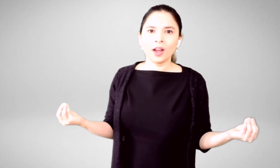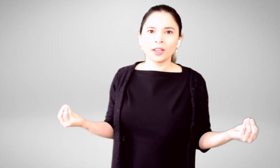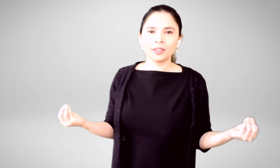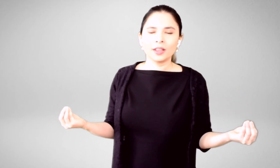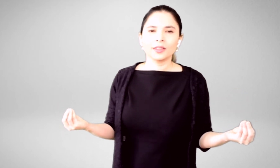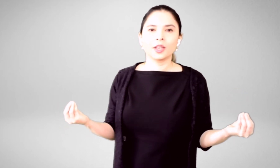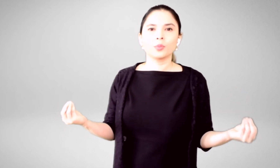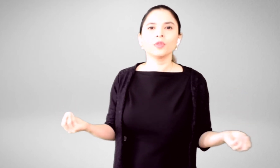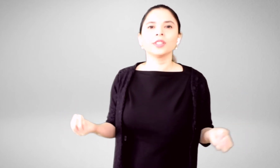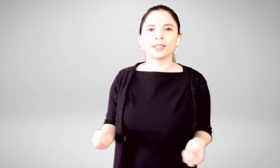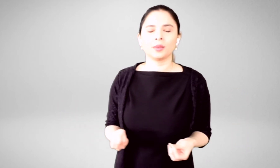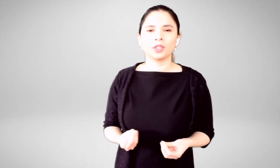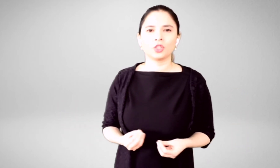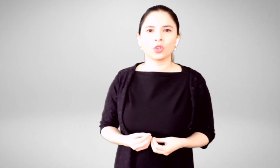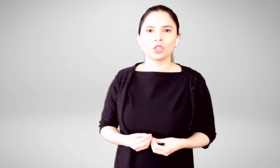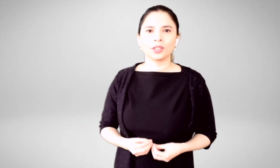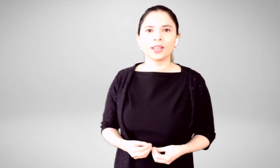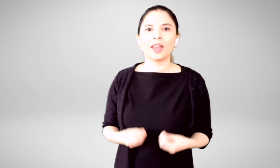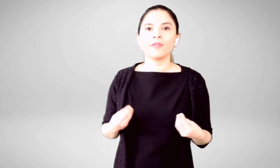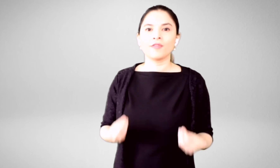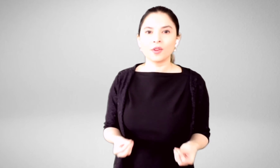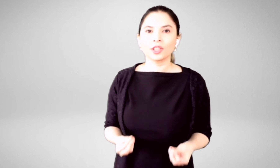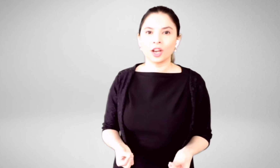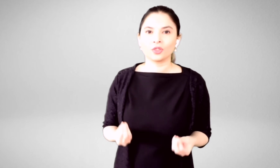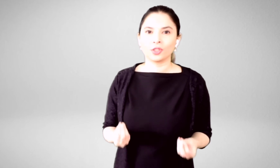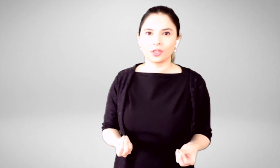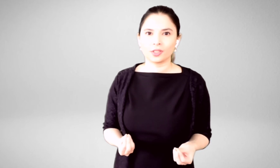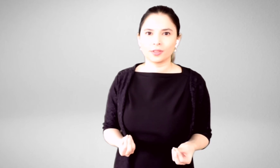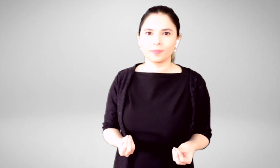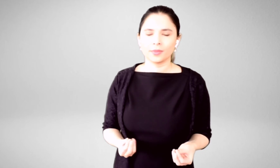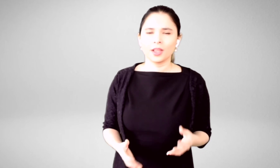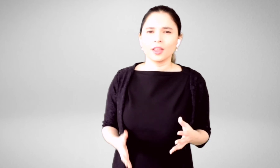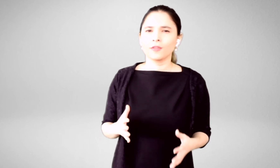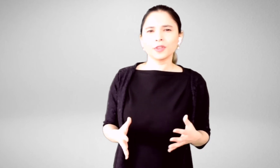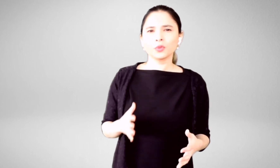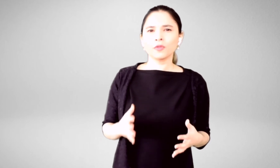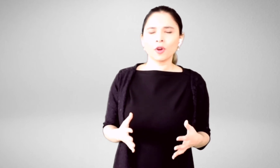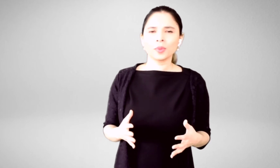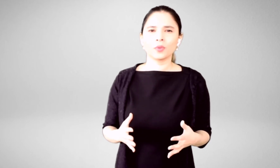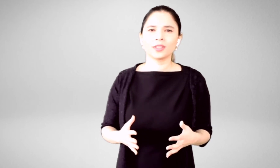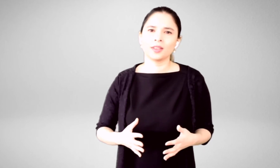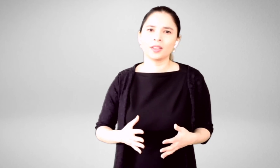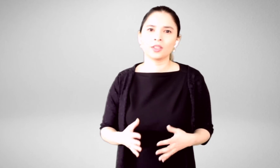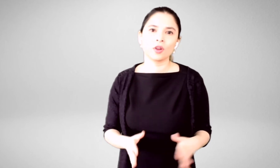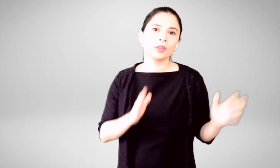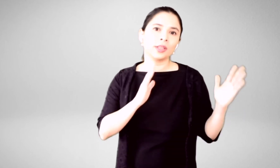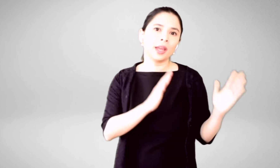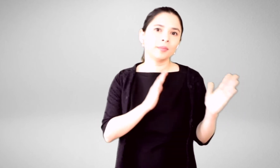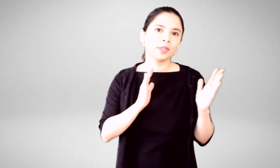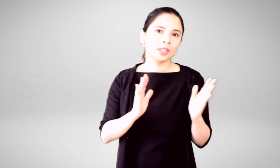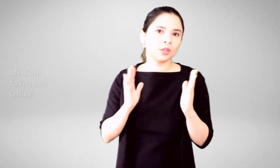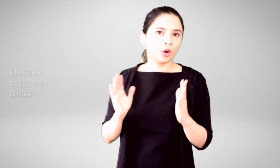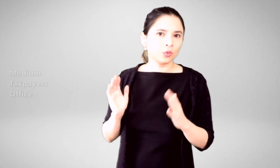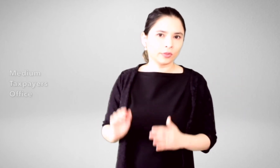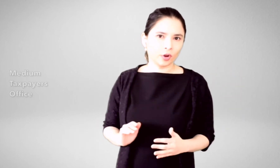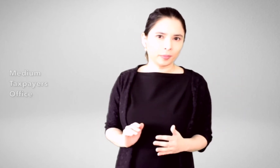find that improving tax administration can have very large returns. The first reform that we study is called the MTO reform.